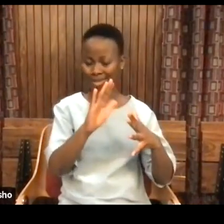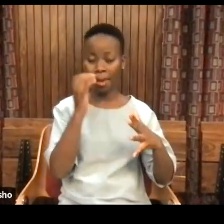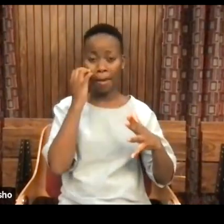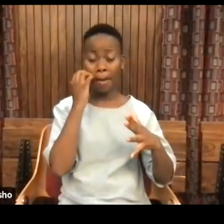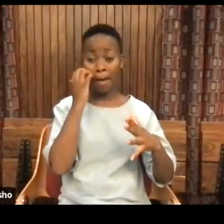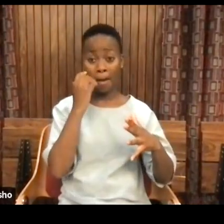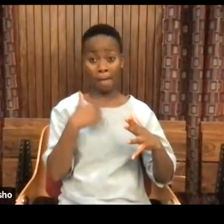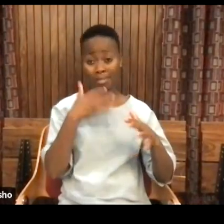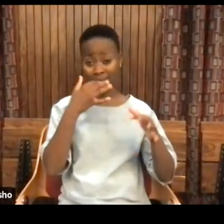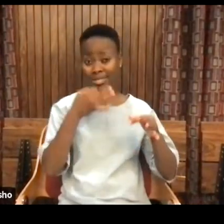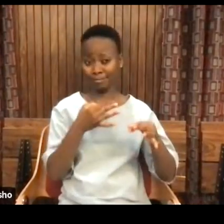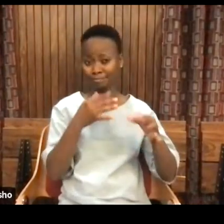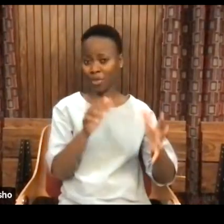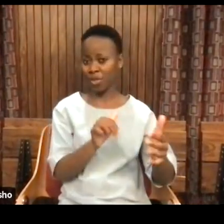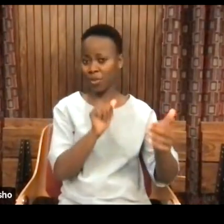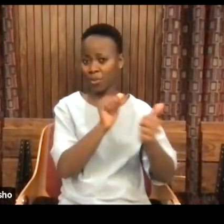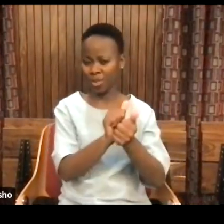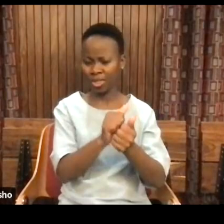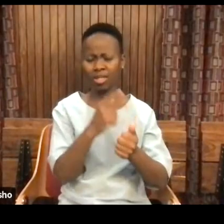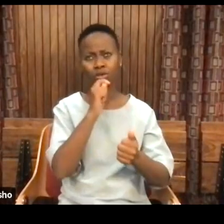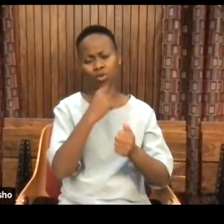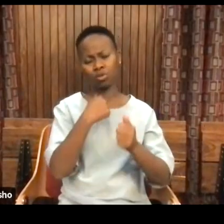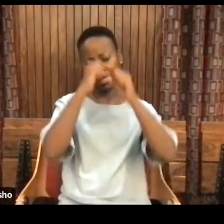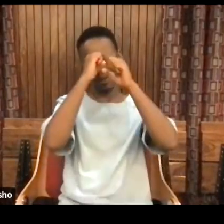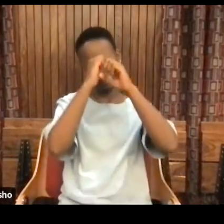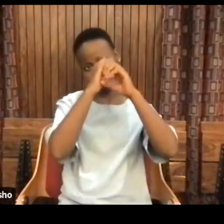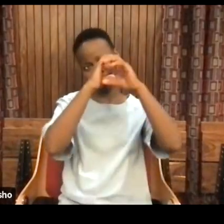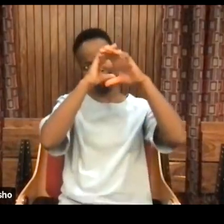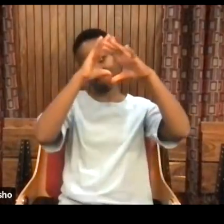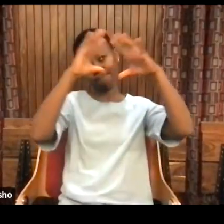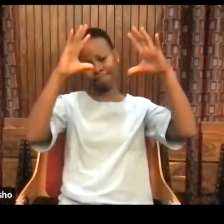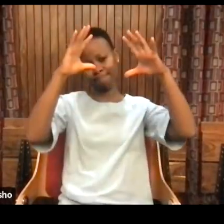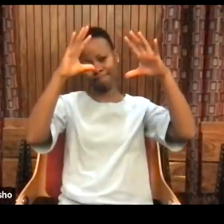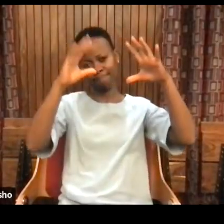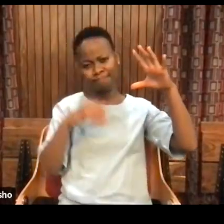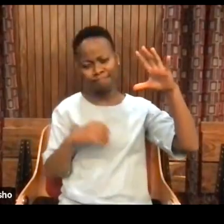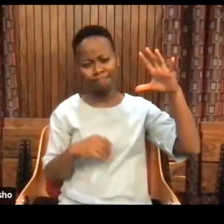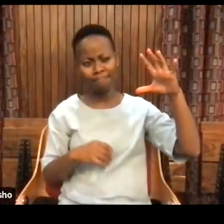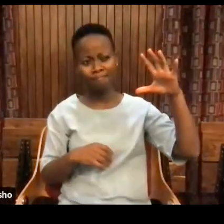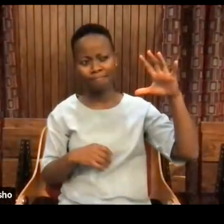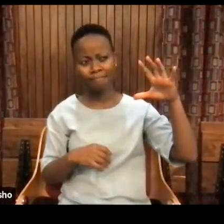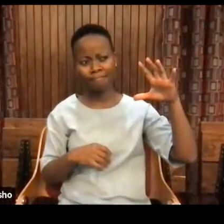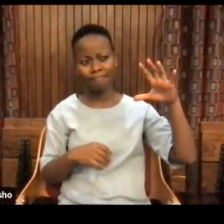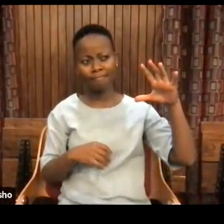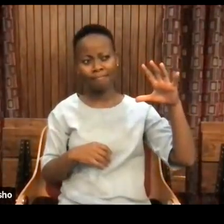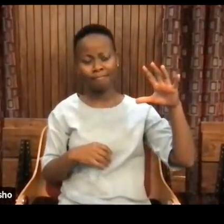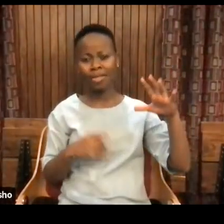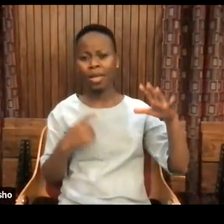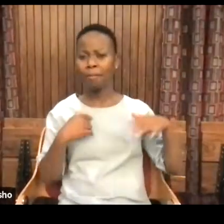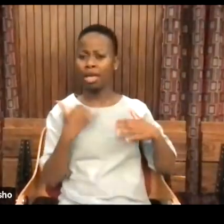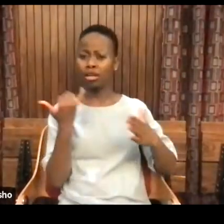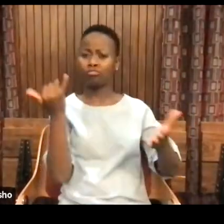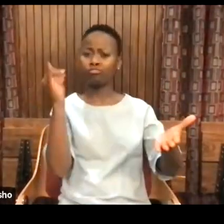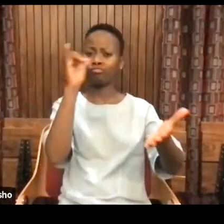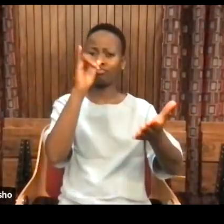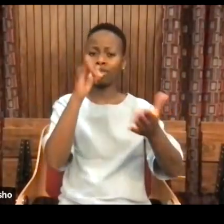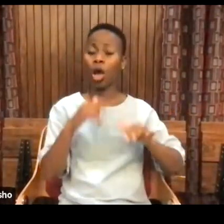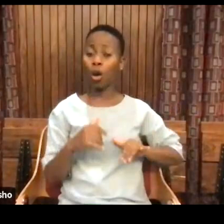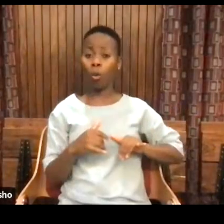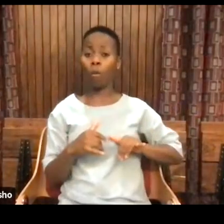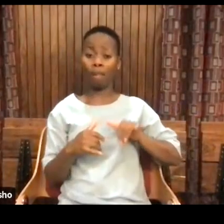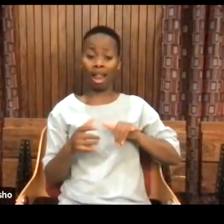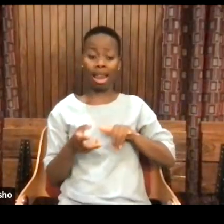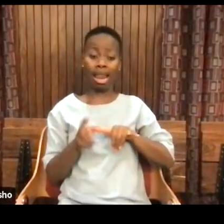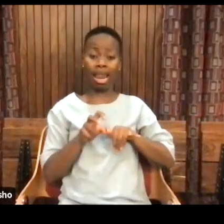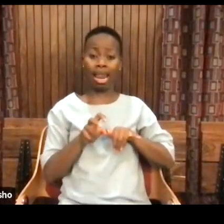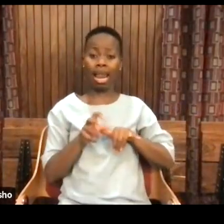I had all of these images in my head. I'll be on a plane with, it'll be mostly Inuit and white people on a plane